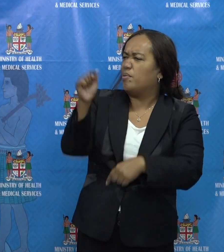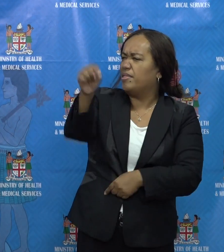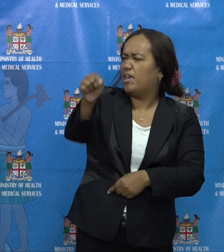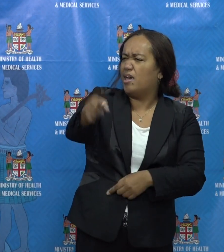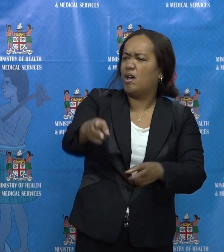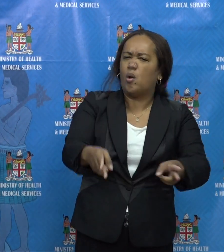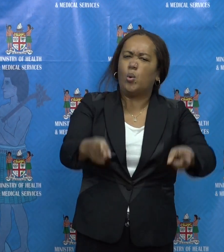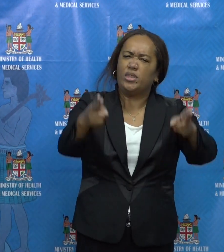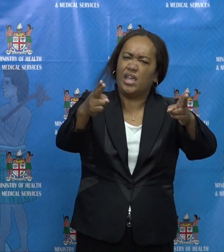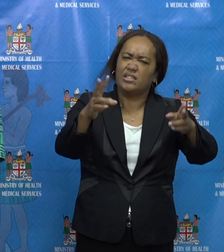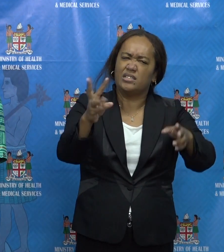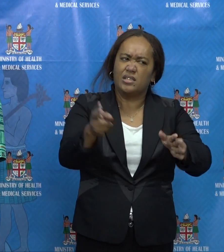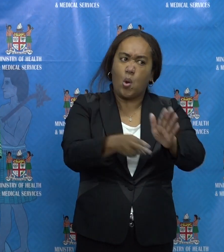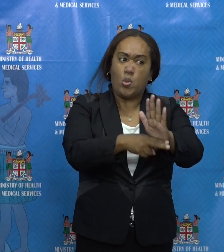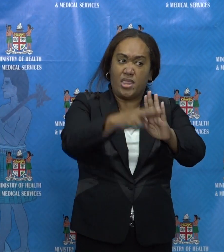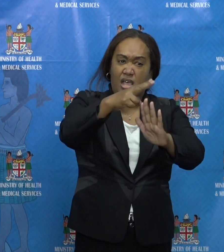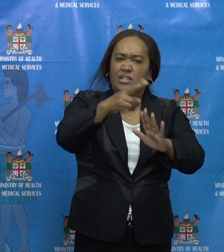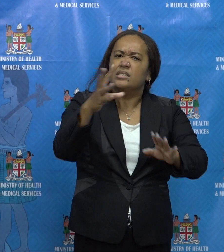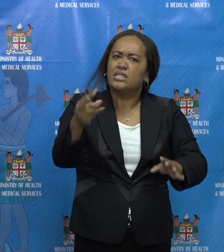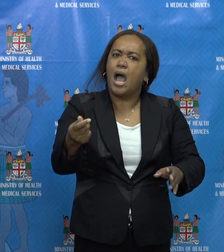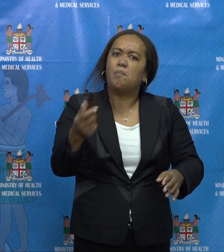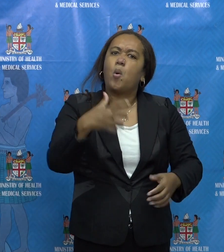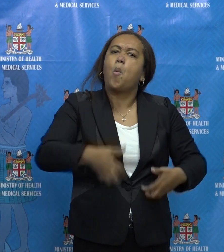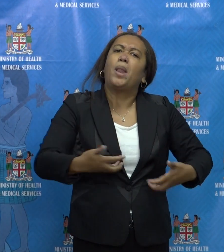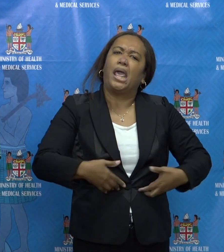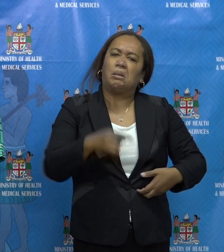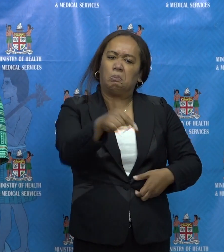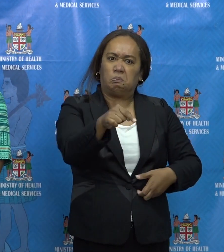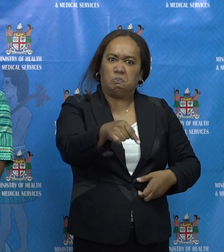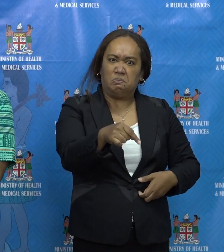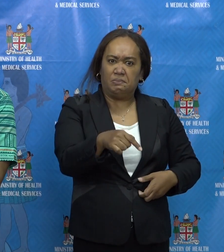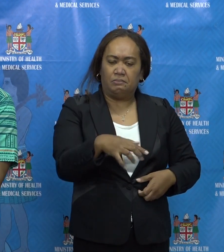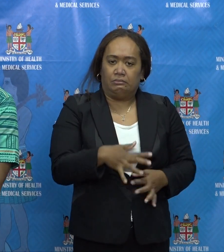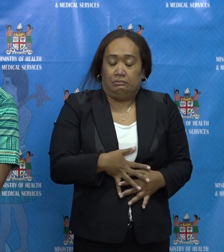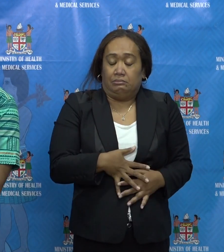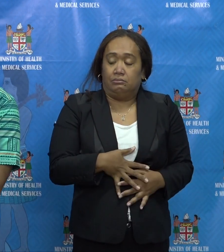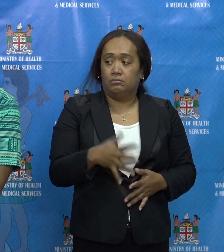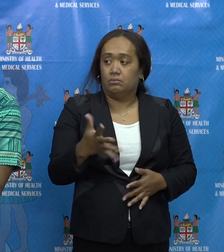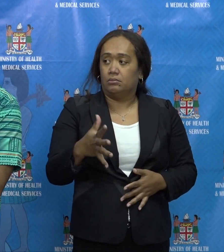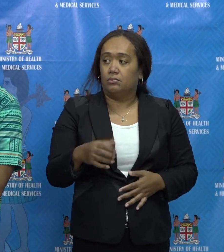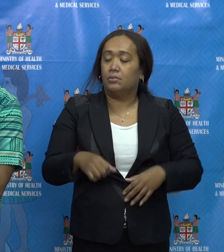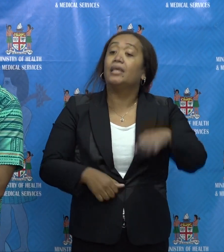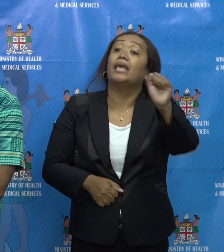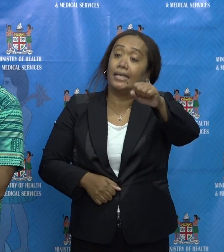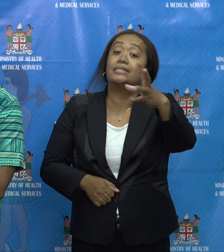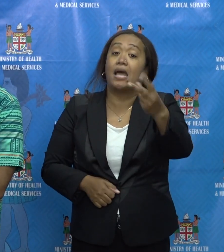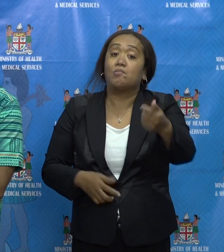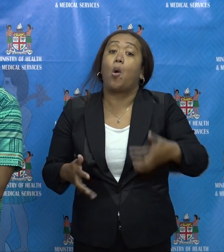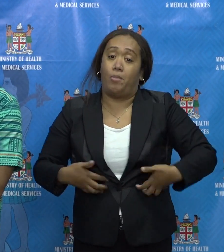we've had concerns raised about conditions in the quarantine facilities? Dr. we had –